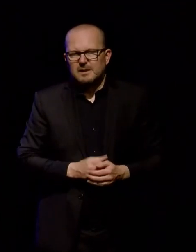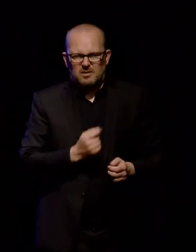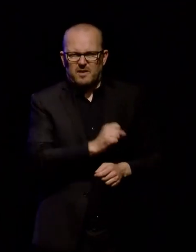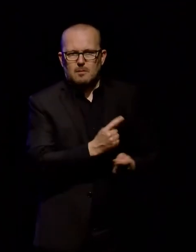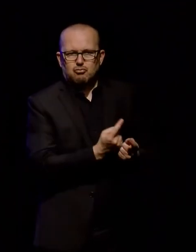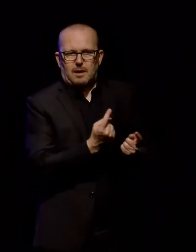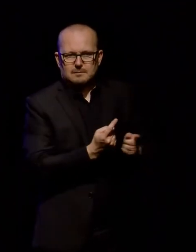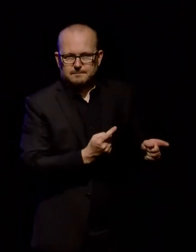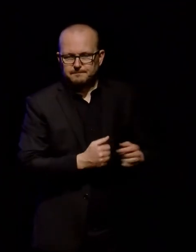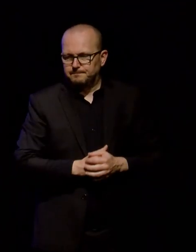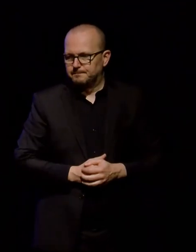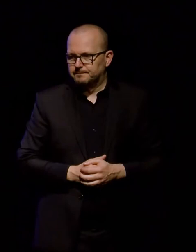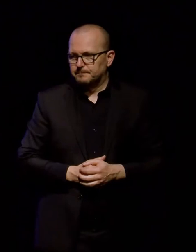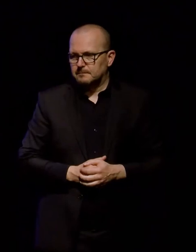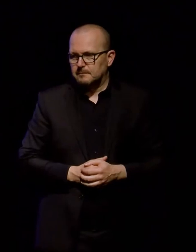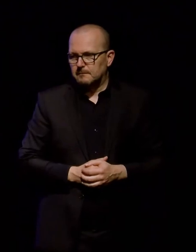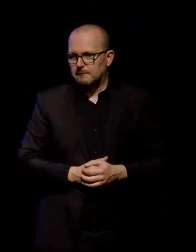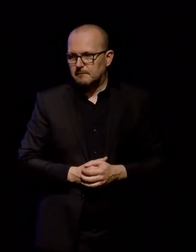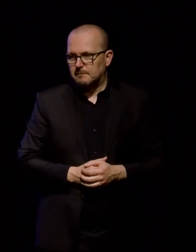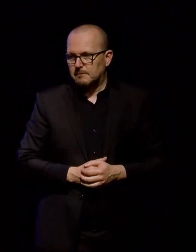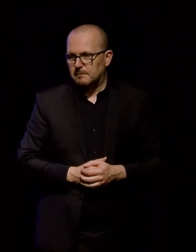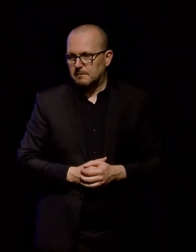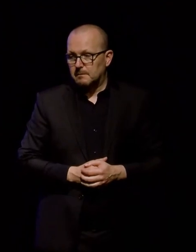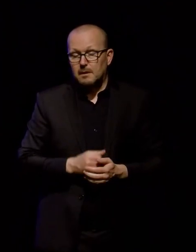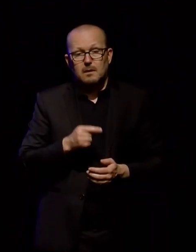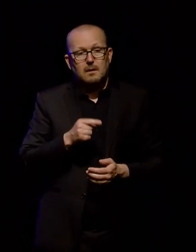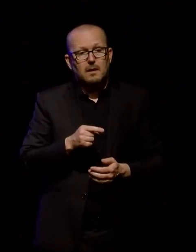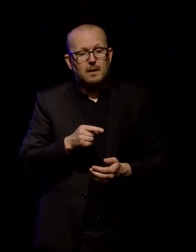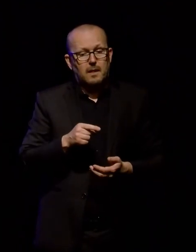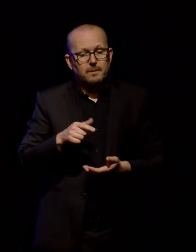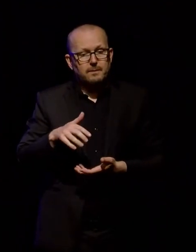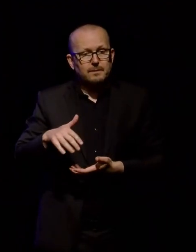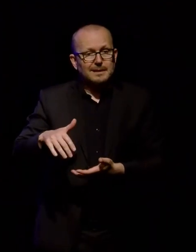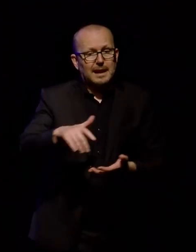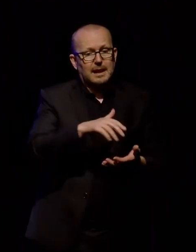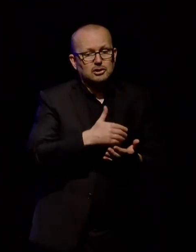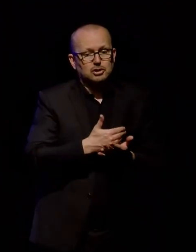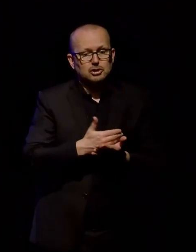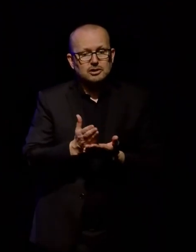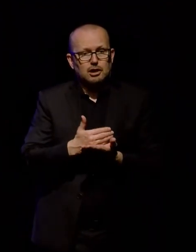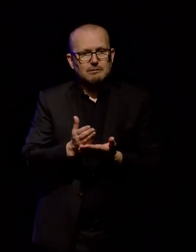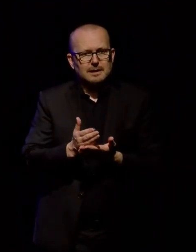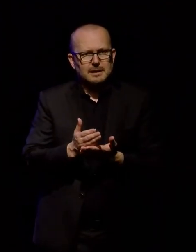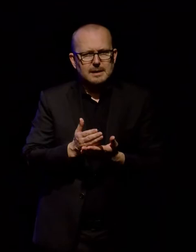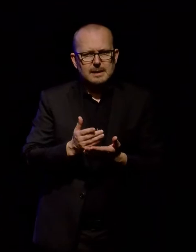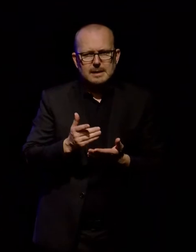Systems Limited. The collection sharing is a low barrier to online